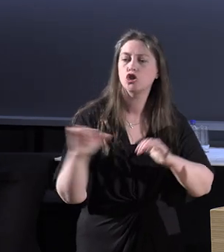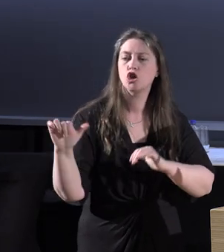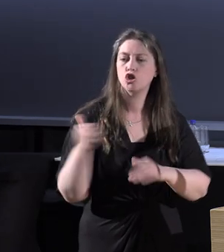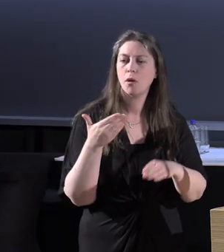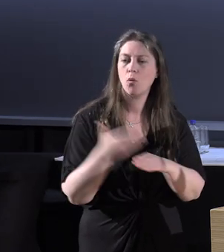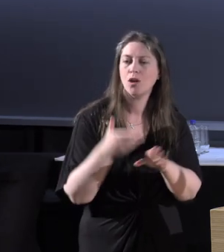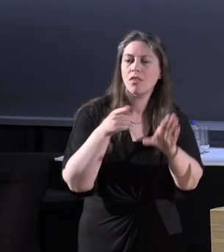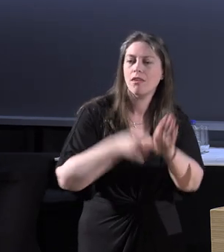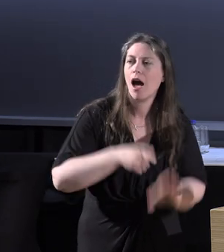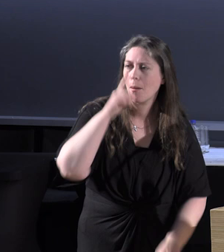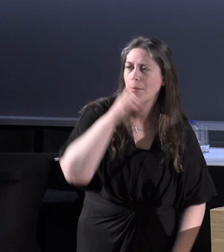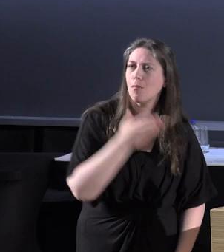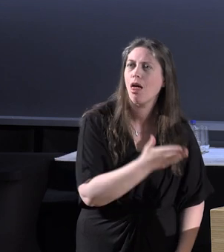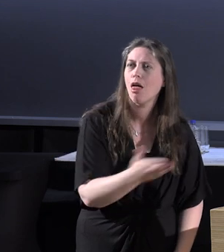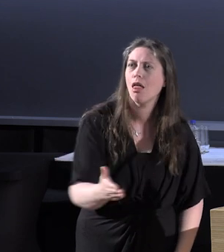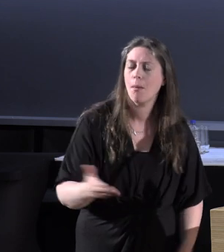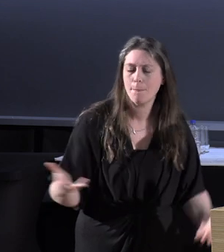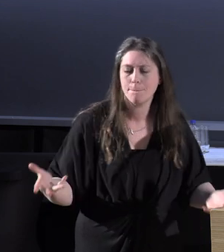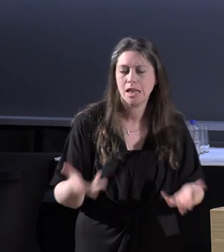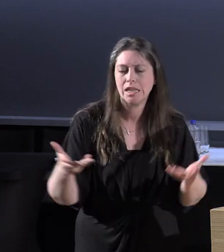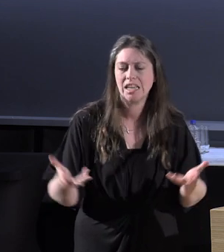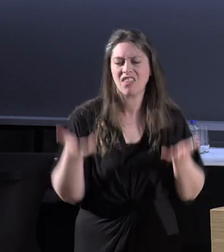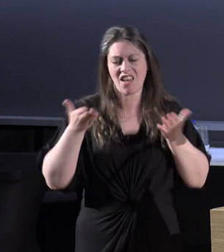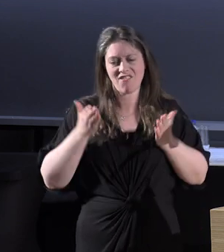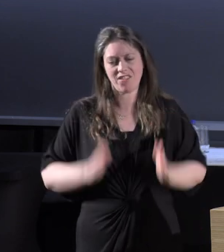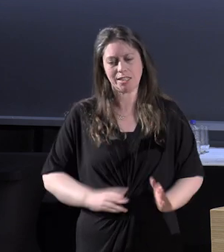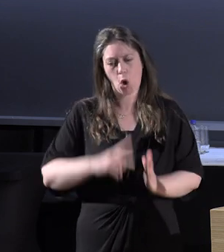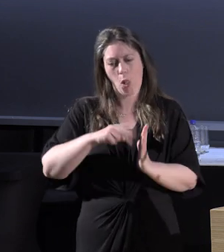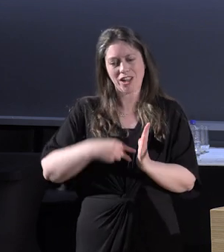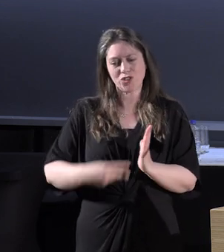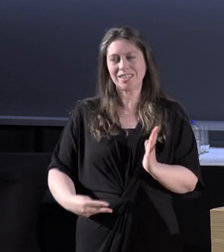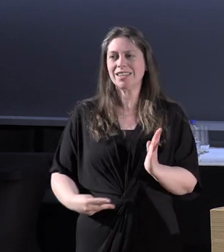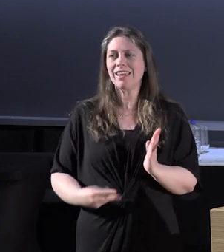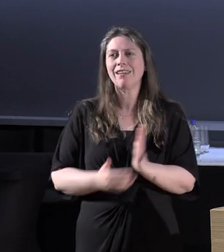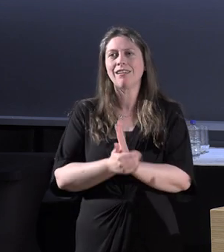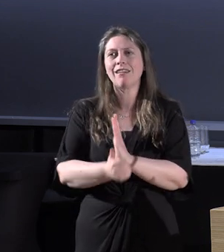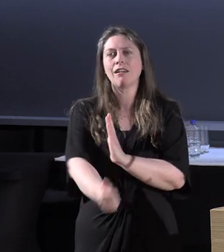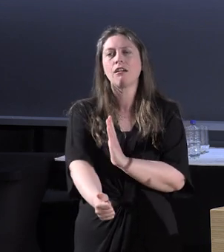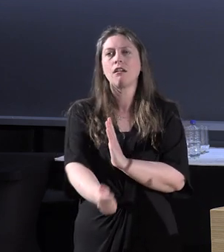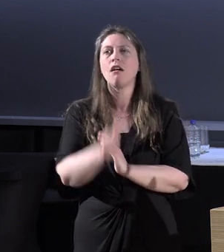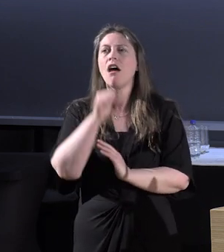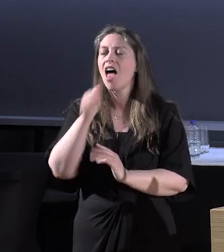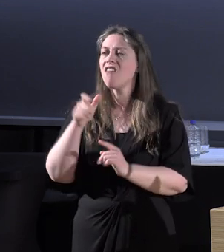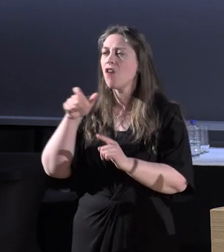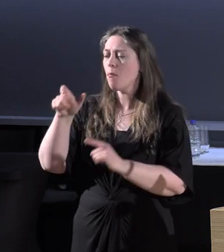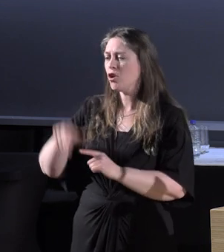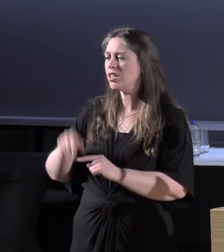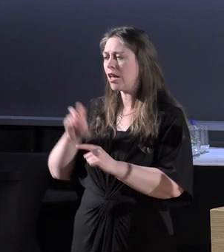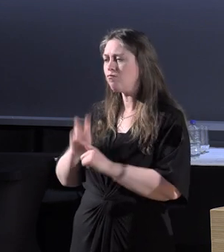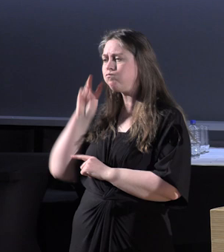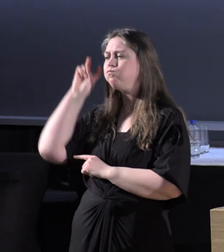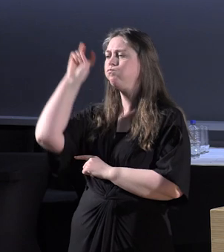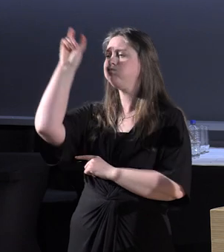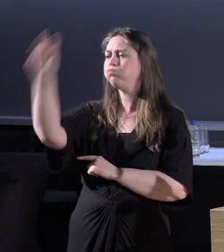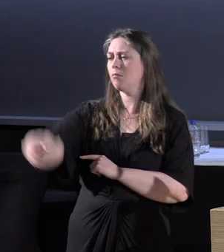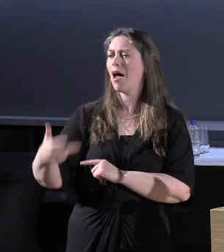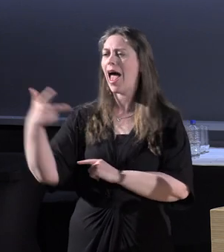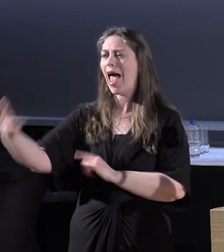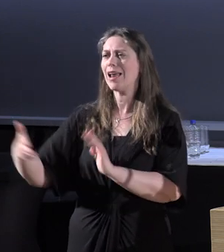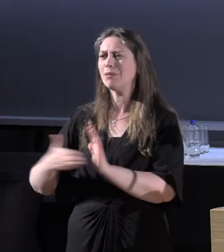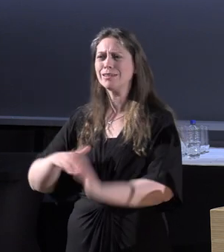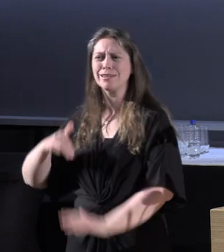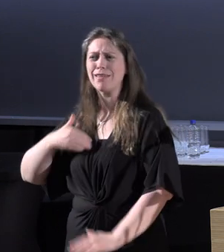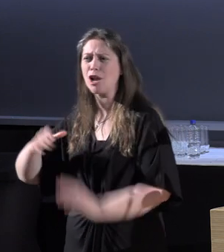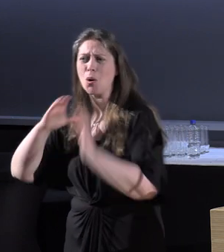young people to work on physical literacy because a long jumper that can jump 8 meters doesn't need a